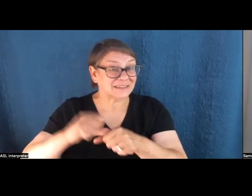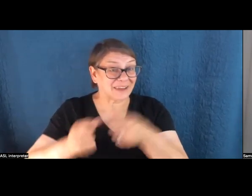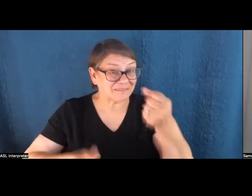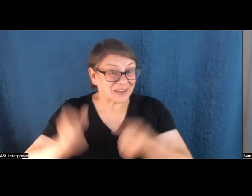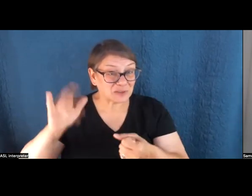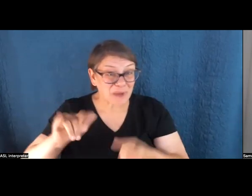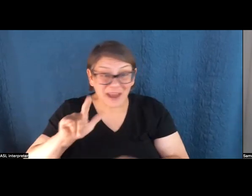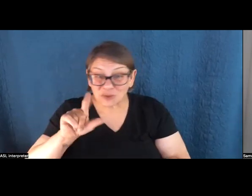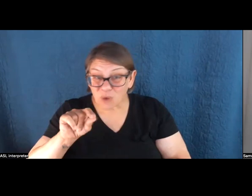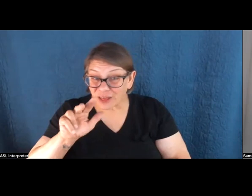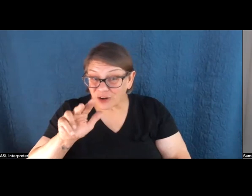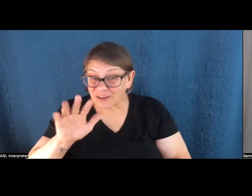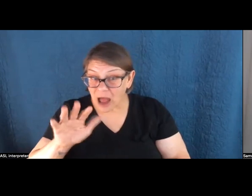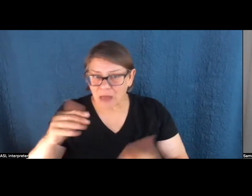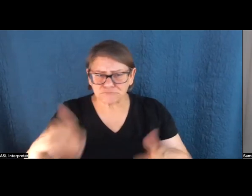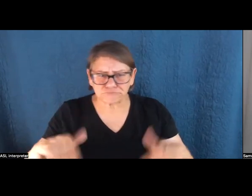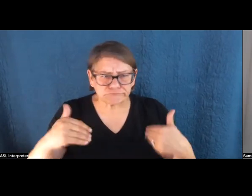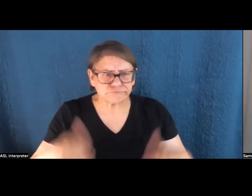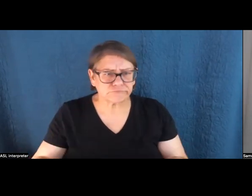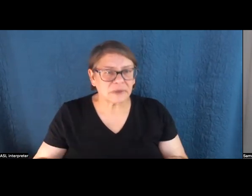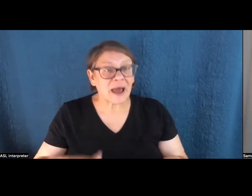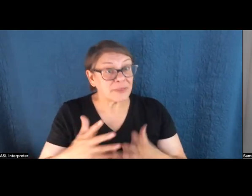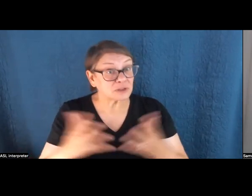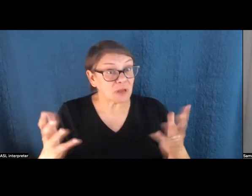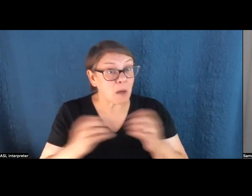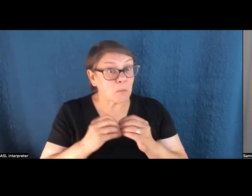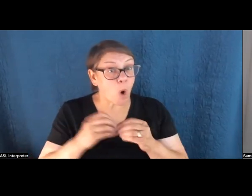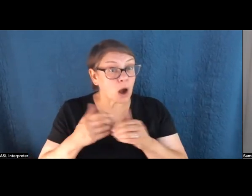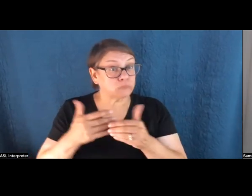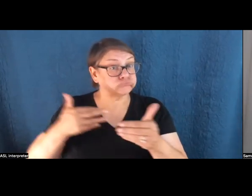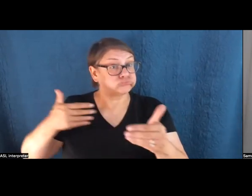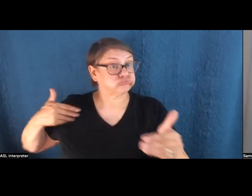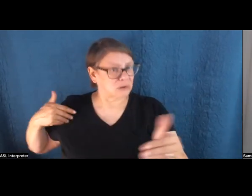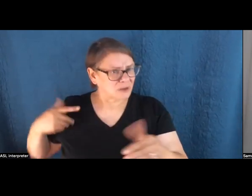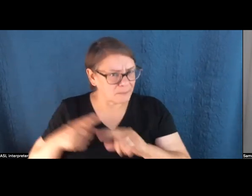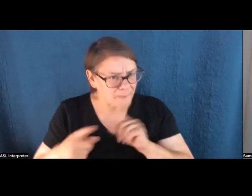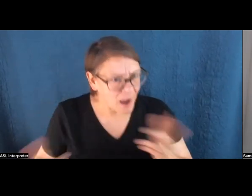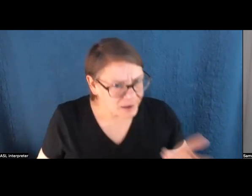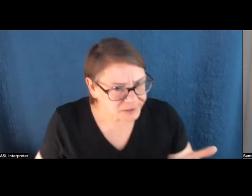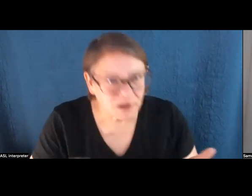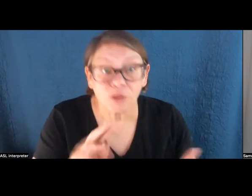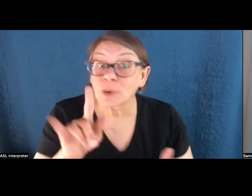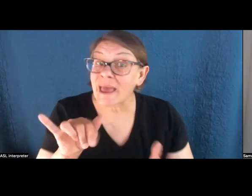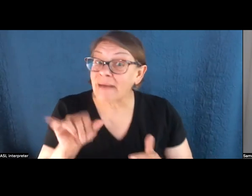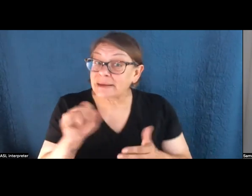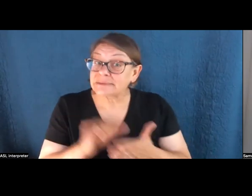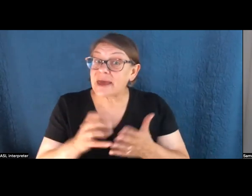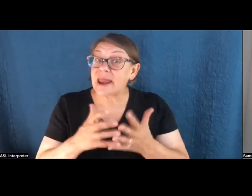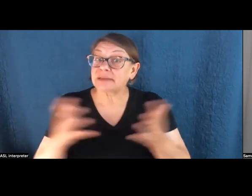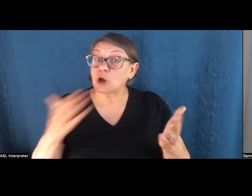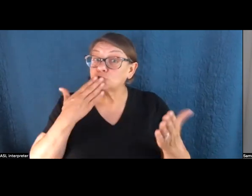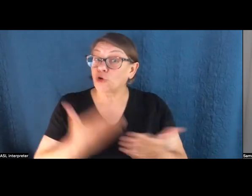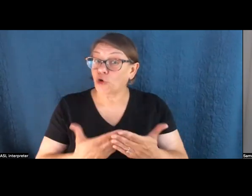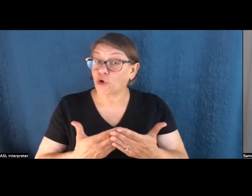2035, which is pretty remarkable. And, and there's a lot more, that's just the tip of the iceberg. But again, the reality is that as much good as